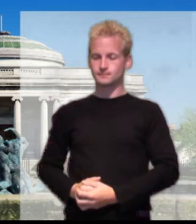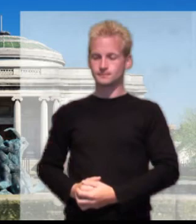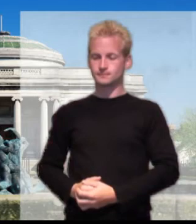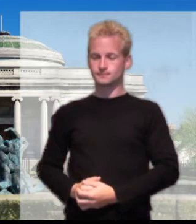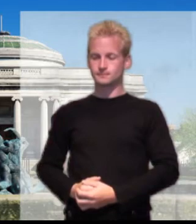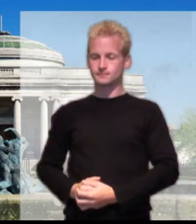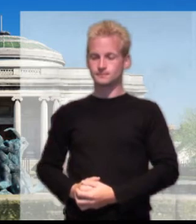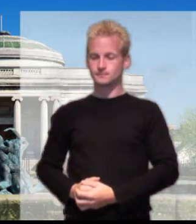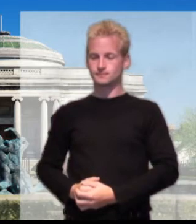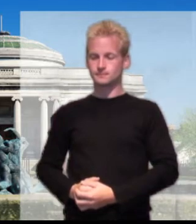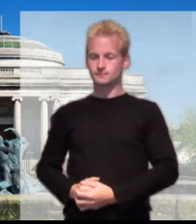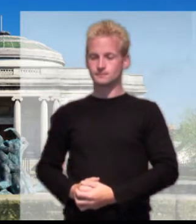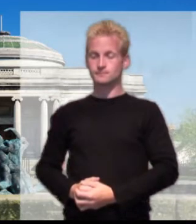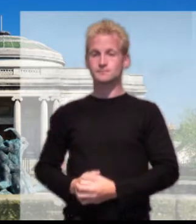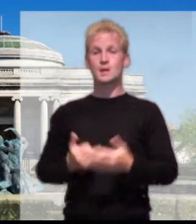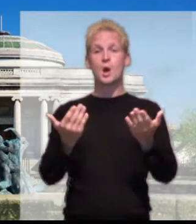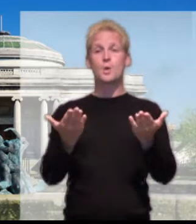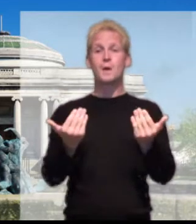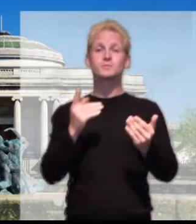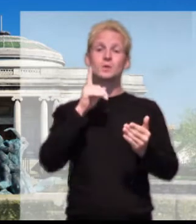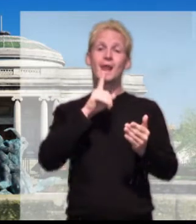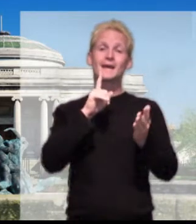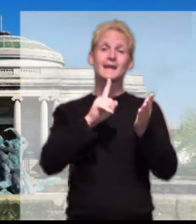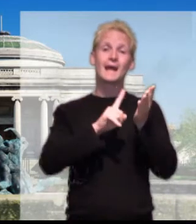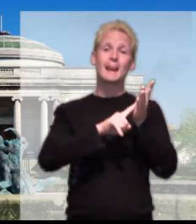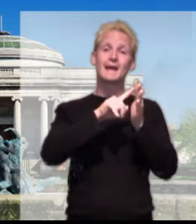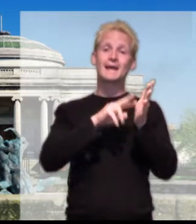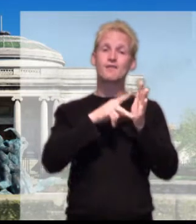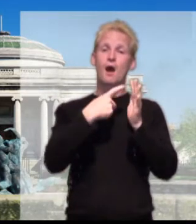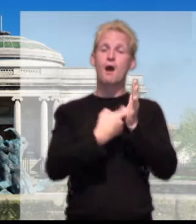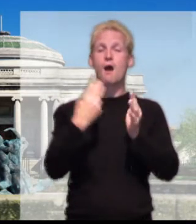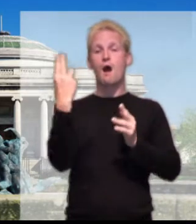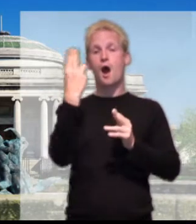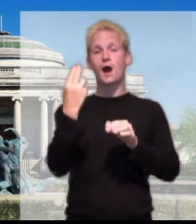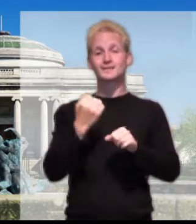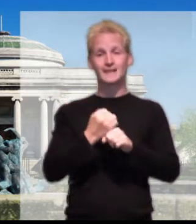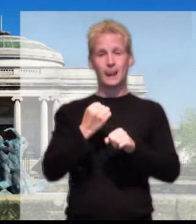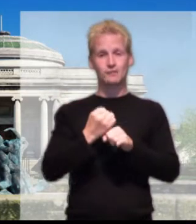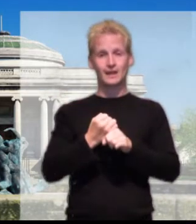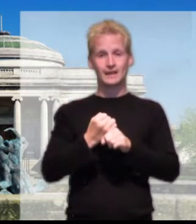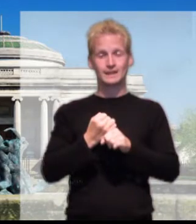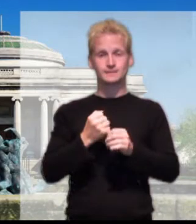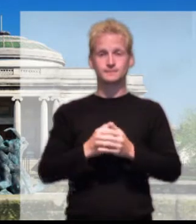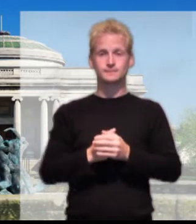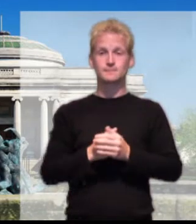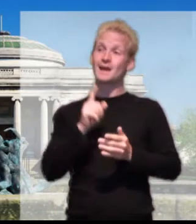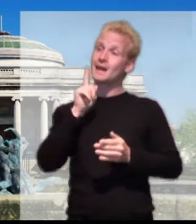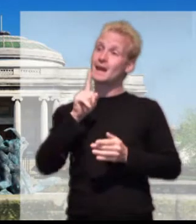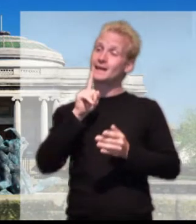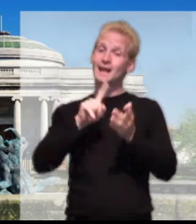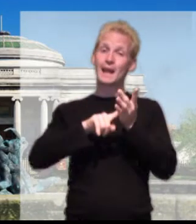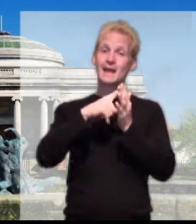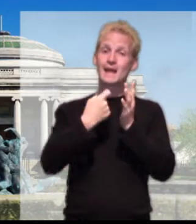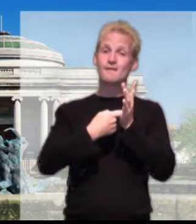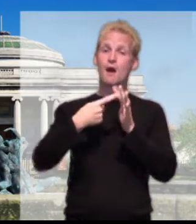Welcome to the Lady Lever Art Gallery. The Lady Lever Art Gallery is in Port Sunlight Village,